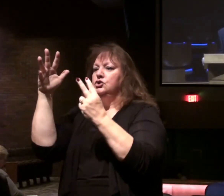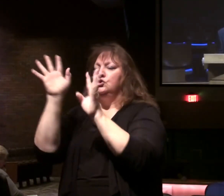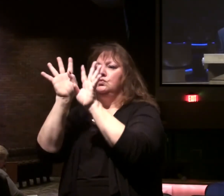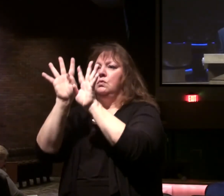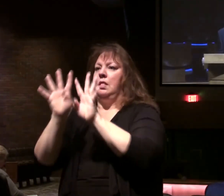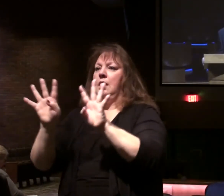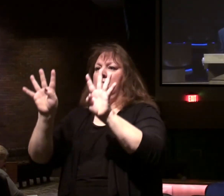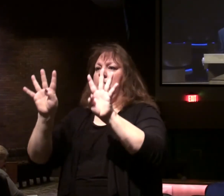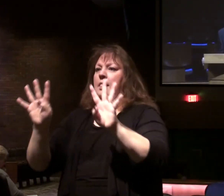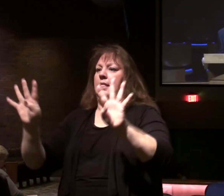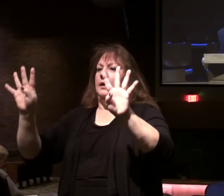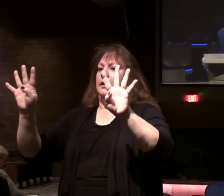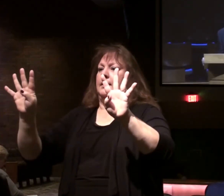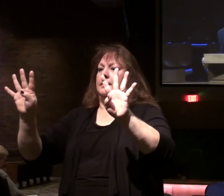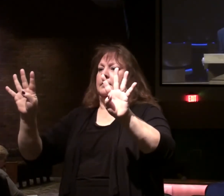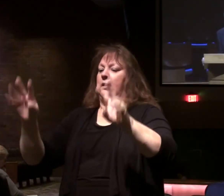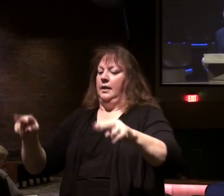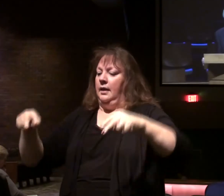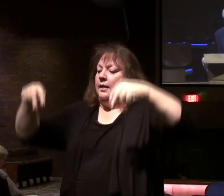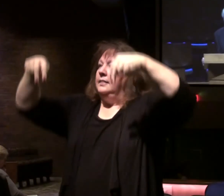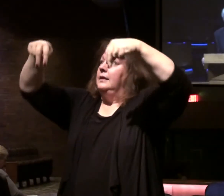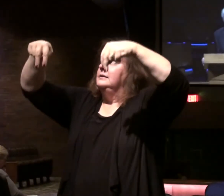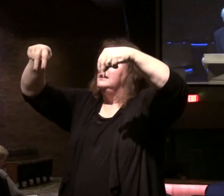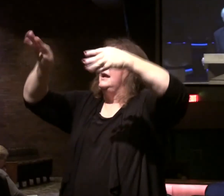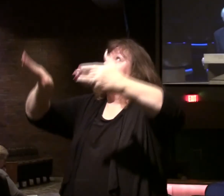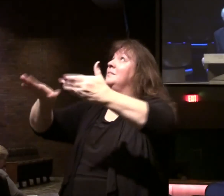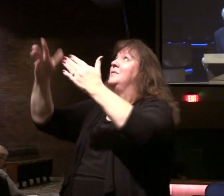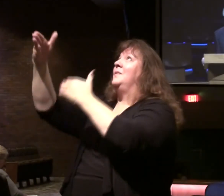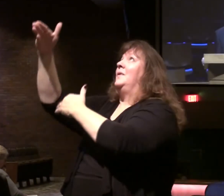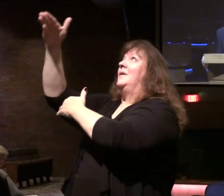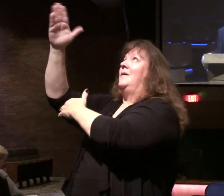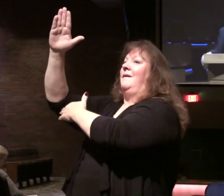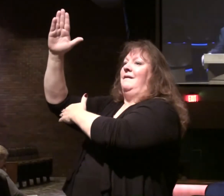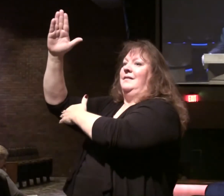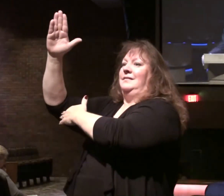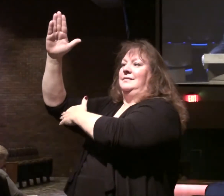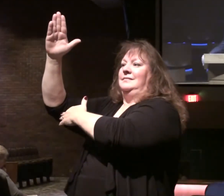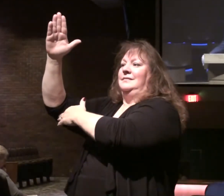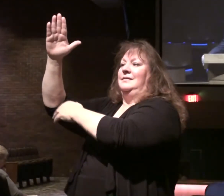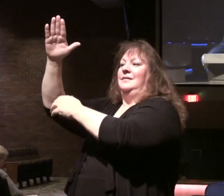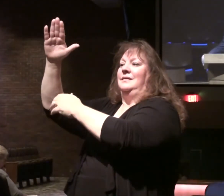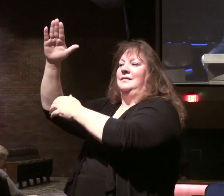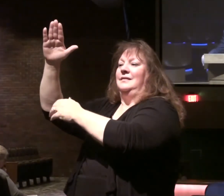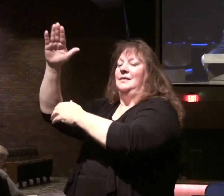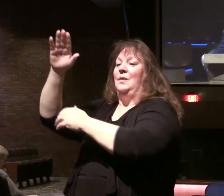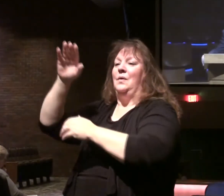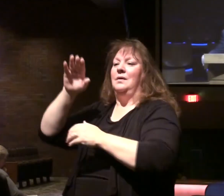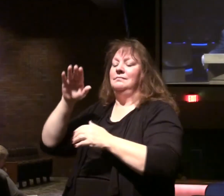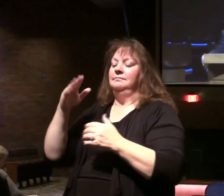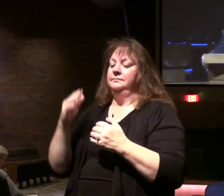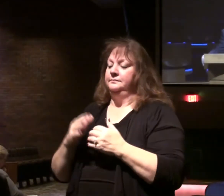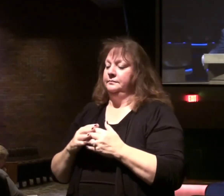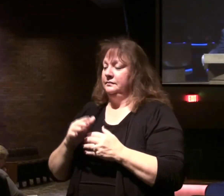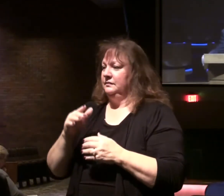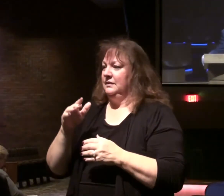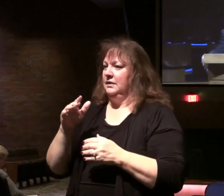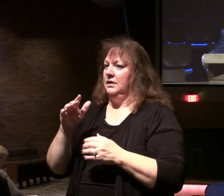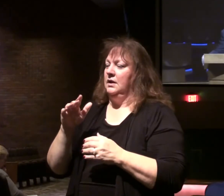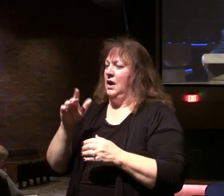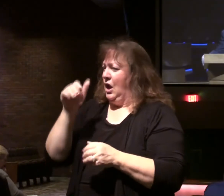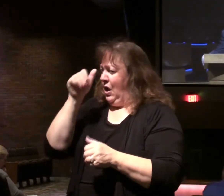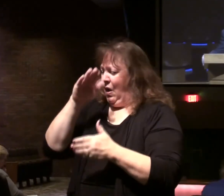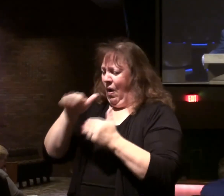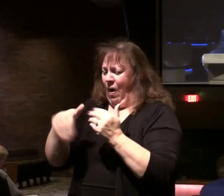stand before the Lord of the earth. Remember. The hundreds of references